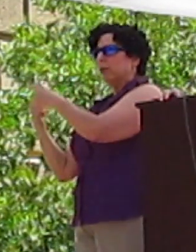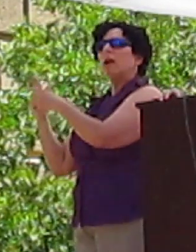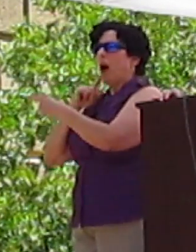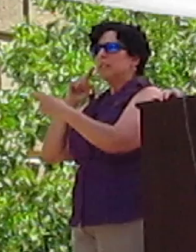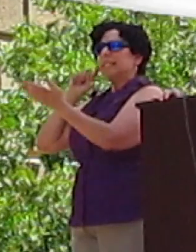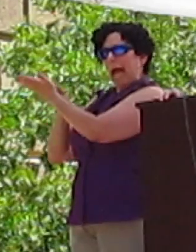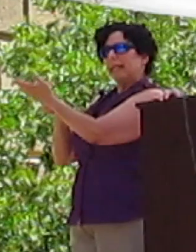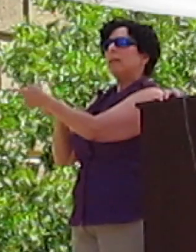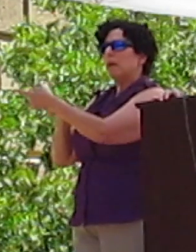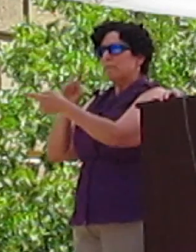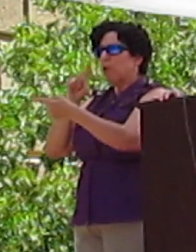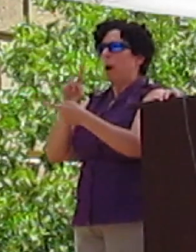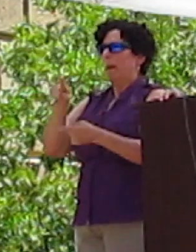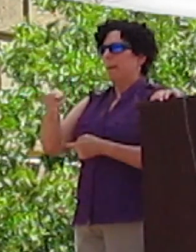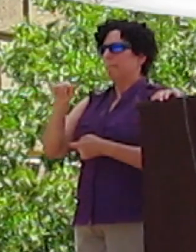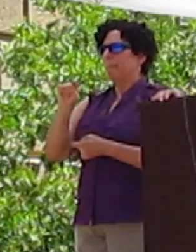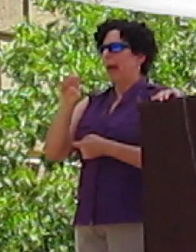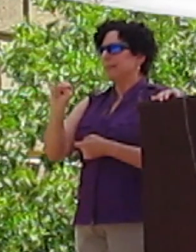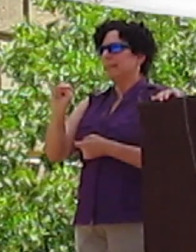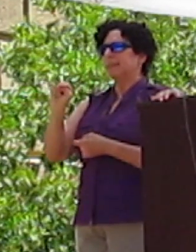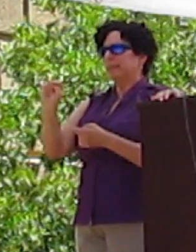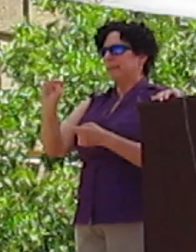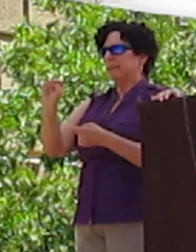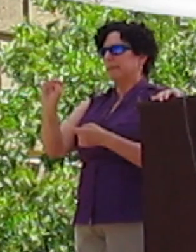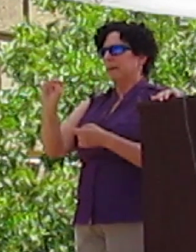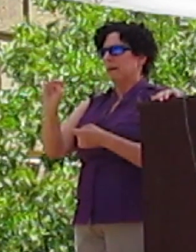applications for all the advancements that we enjoy today.